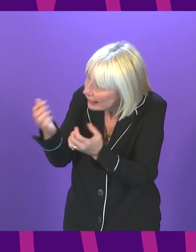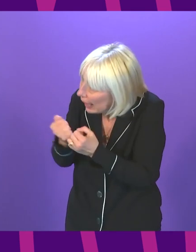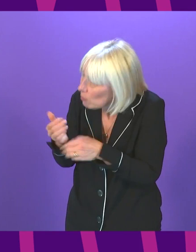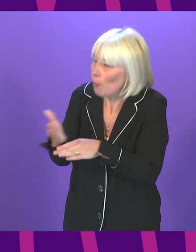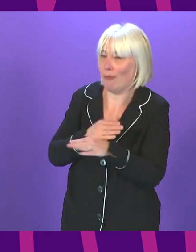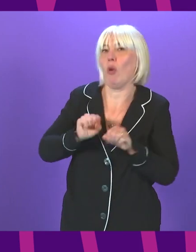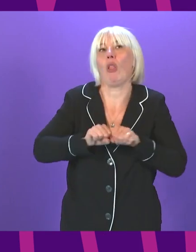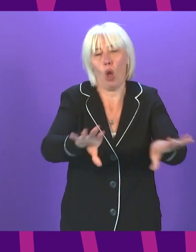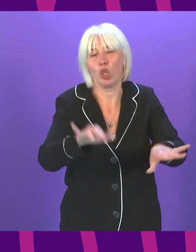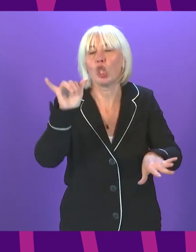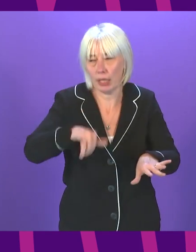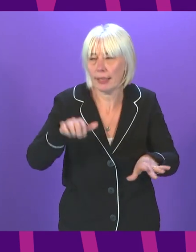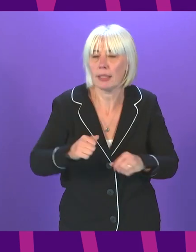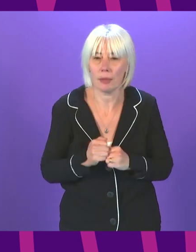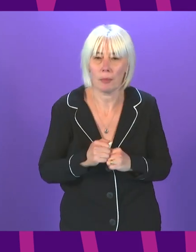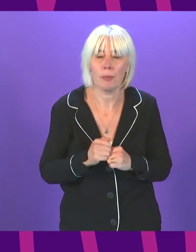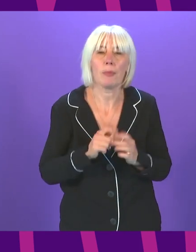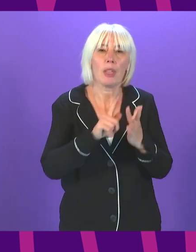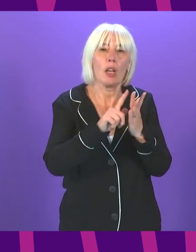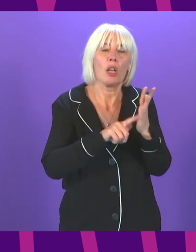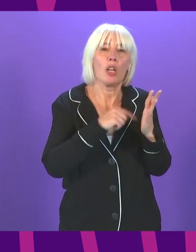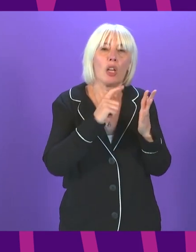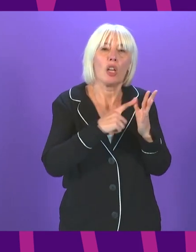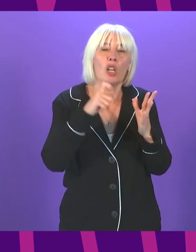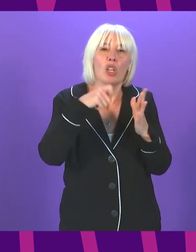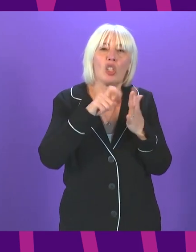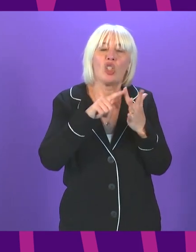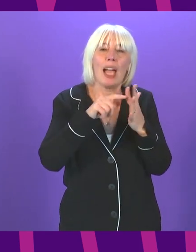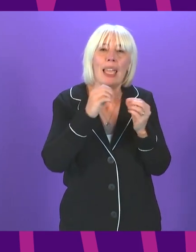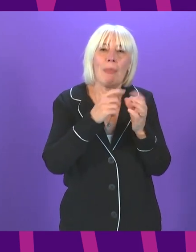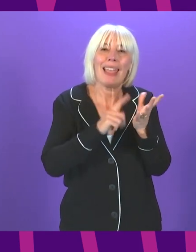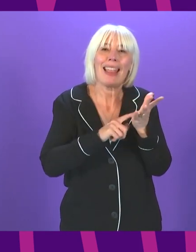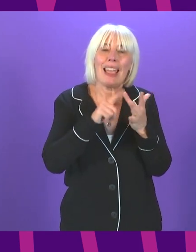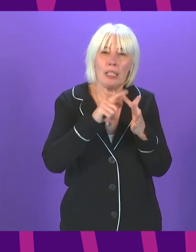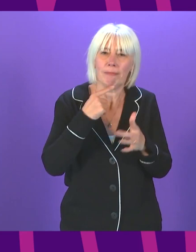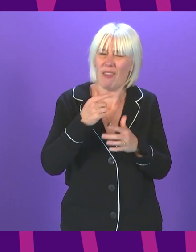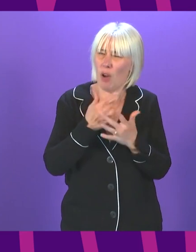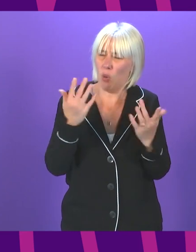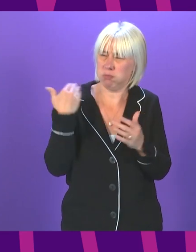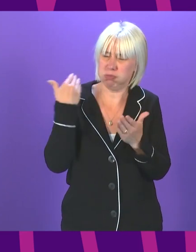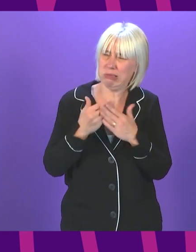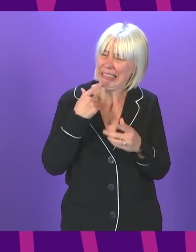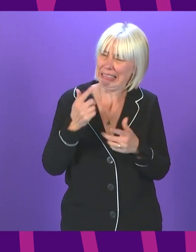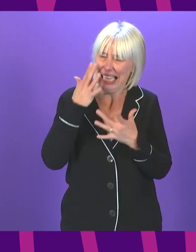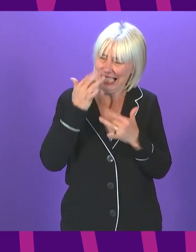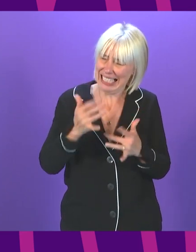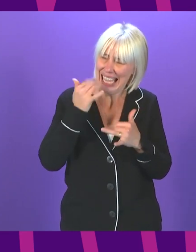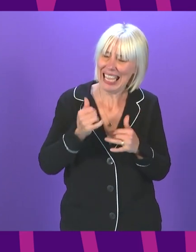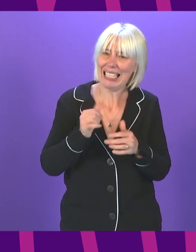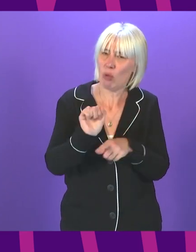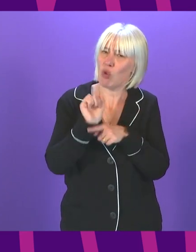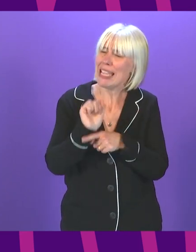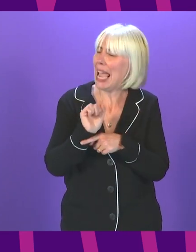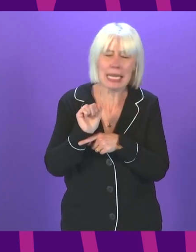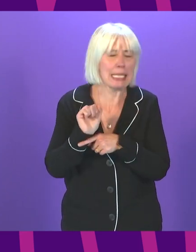Jackie Bailey. For months, MSPs across this Chamber have raised their concerns about Test and Protect being overwhelmed and under